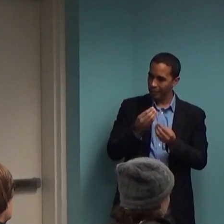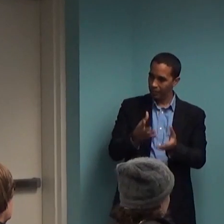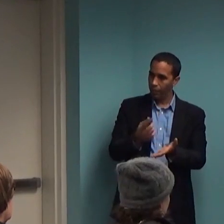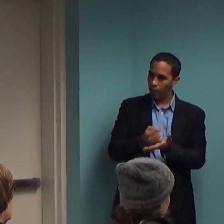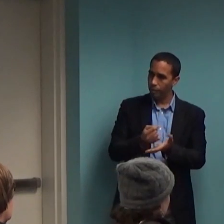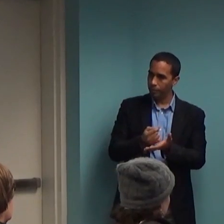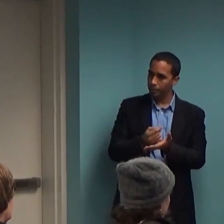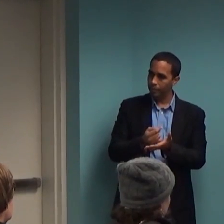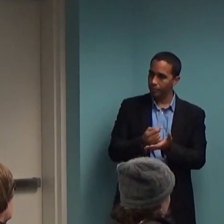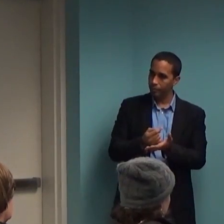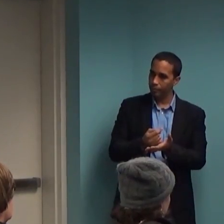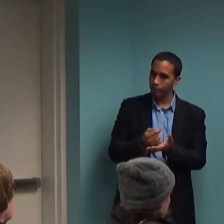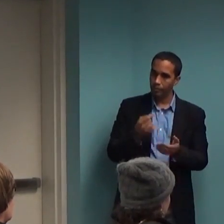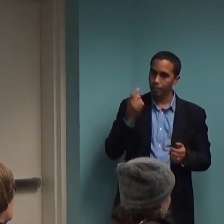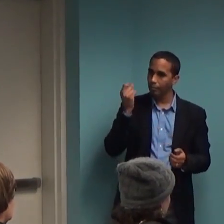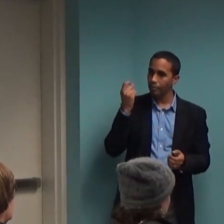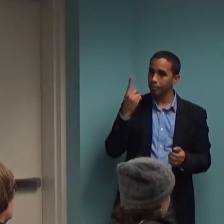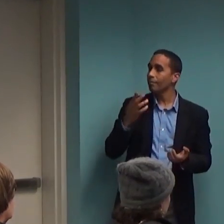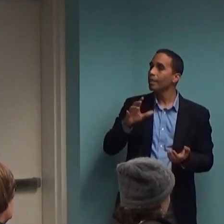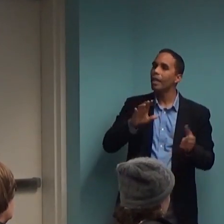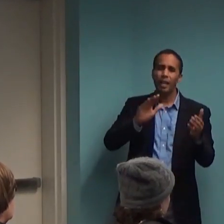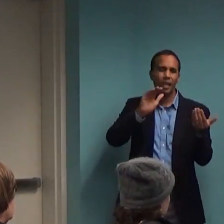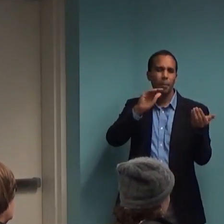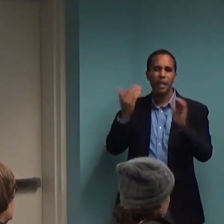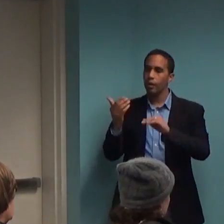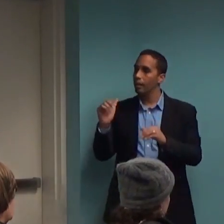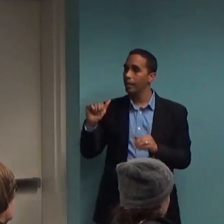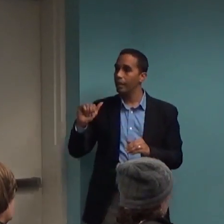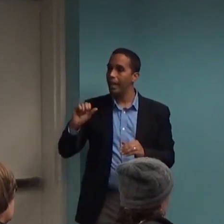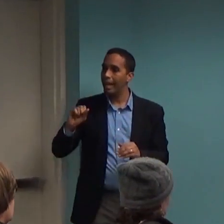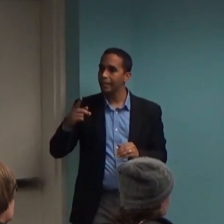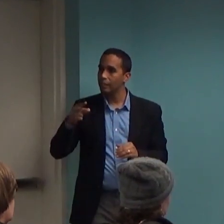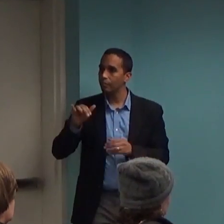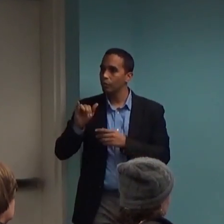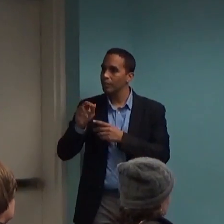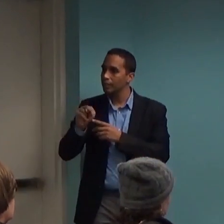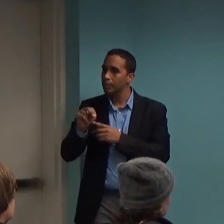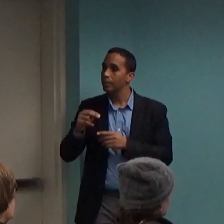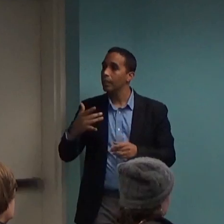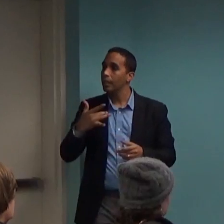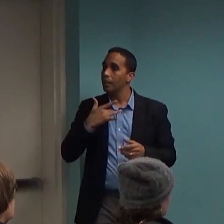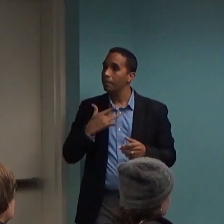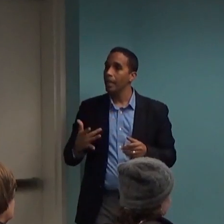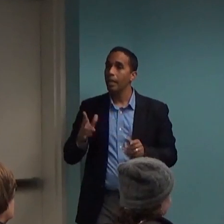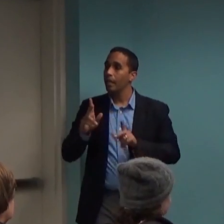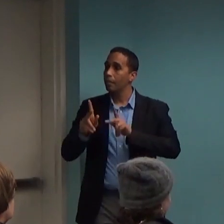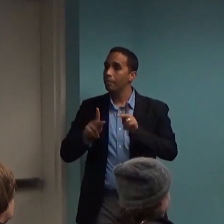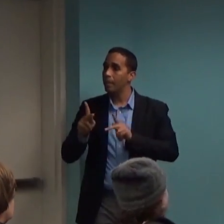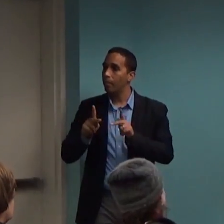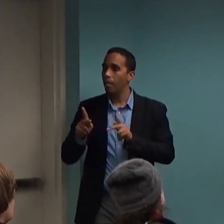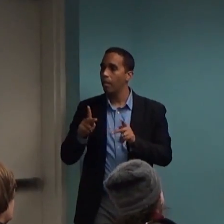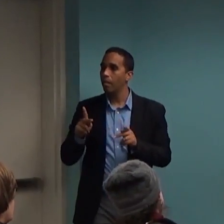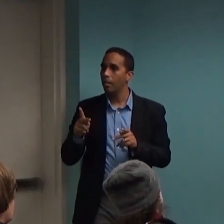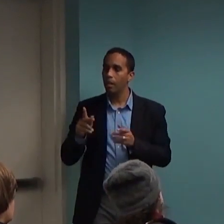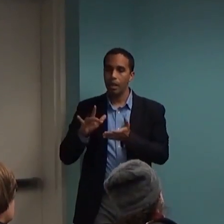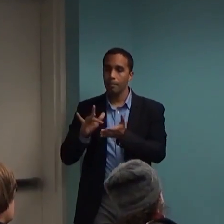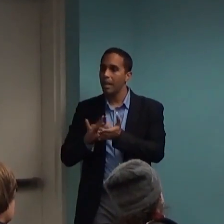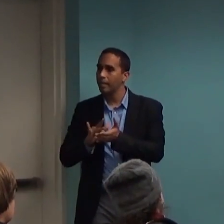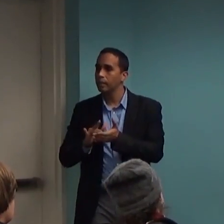I have a headache. I should go to the doctor. When you talk to the doctor first, is Advil right for me? You know, and now they take Advil. You most people just go, I think I